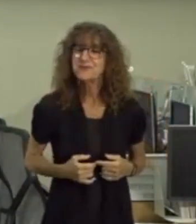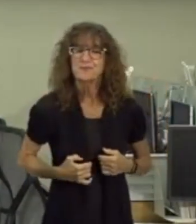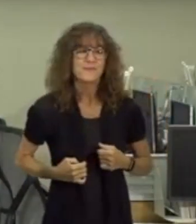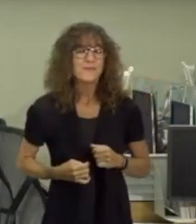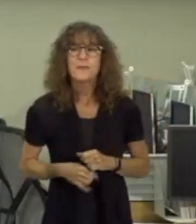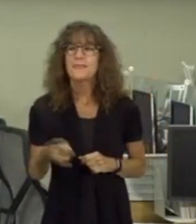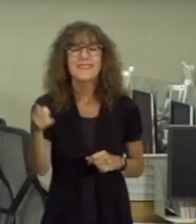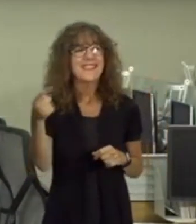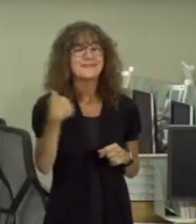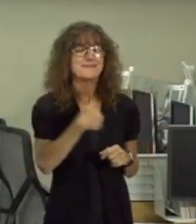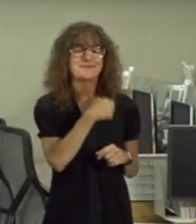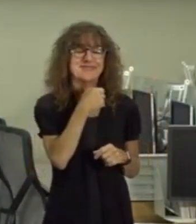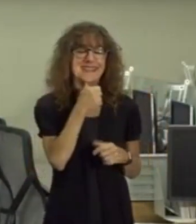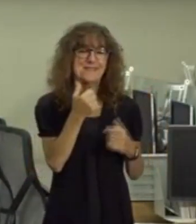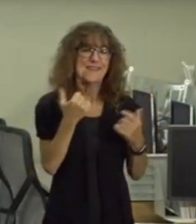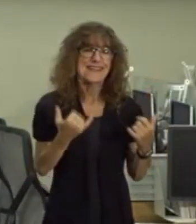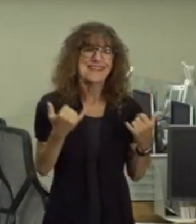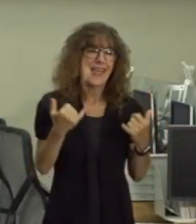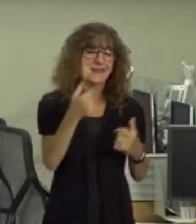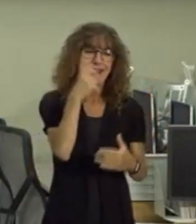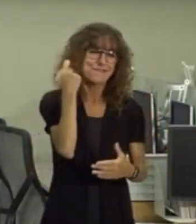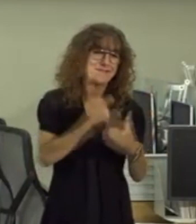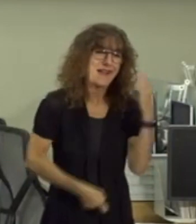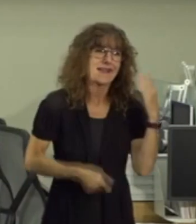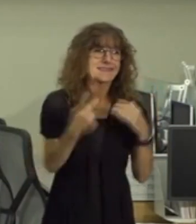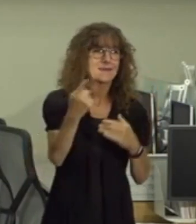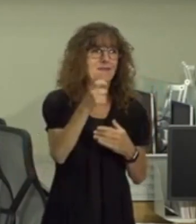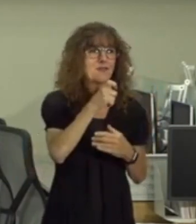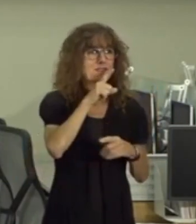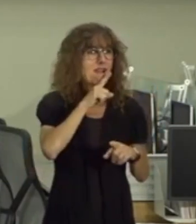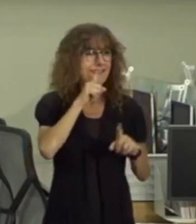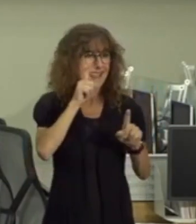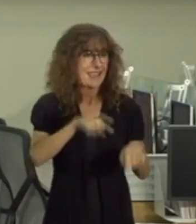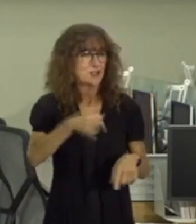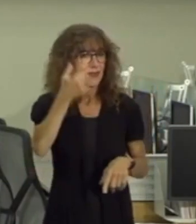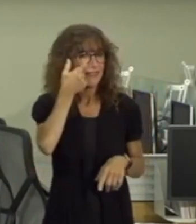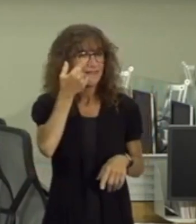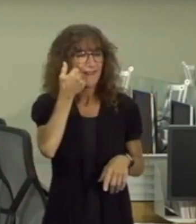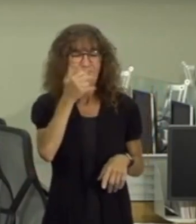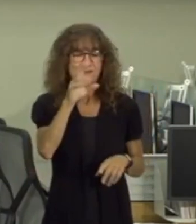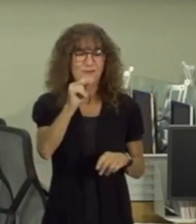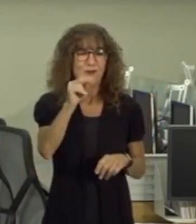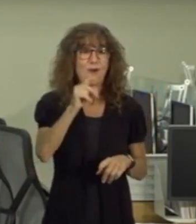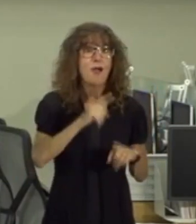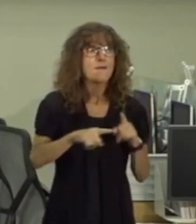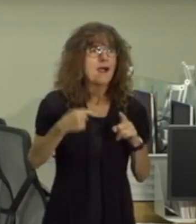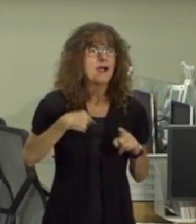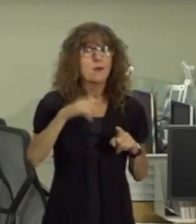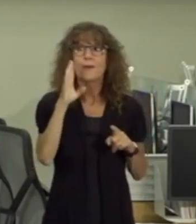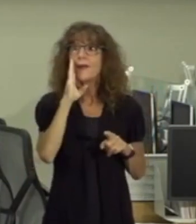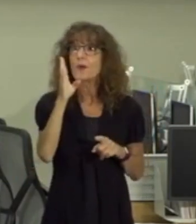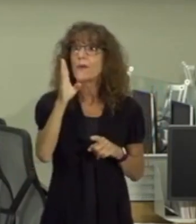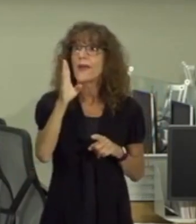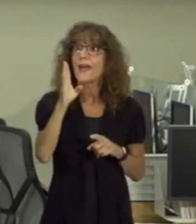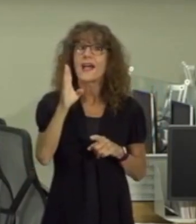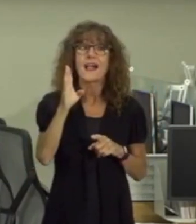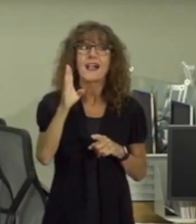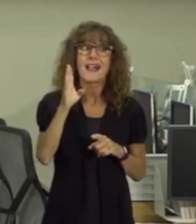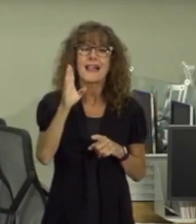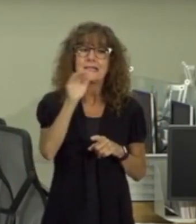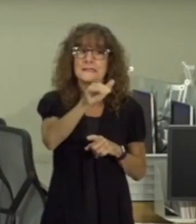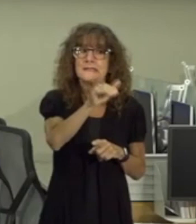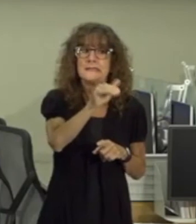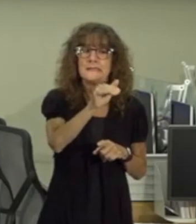we're not at the point where we would find somebody for not responding to that but we will be very intense